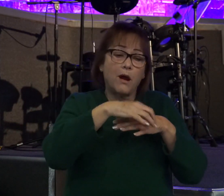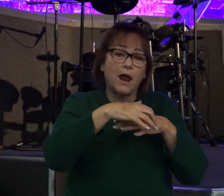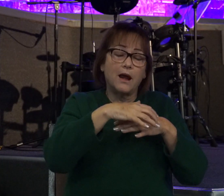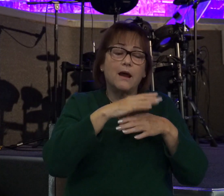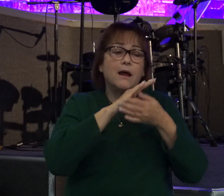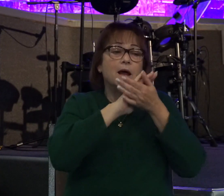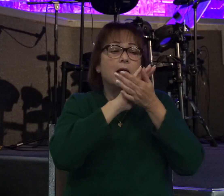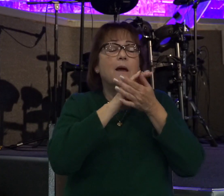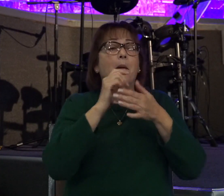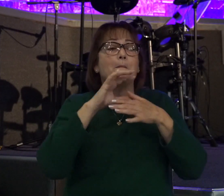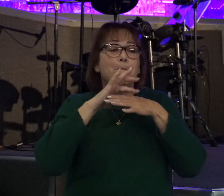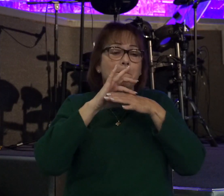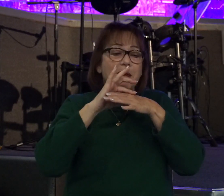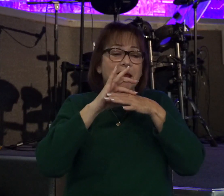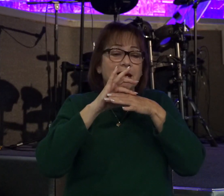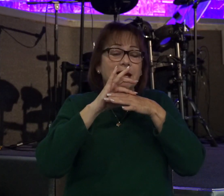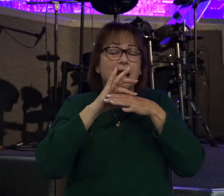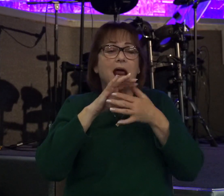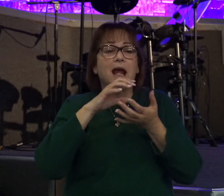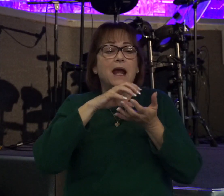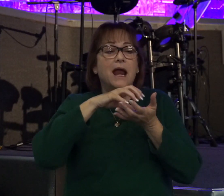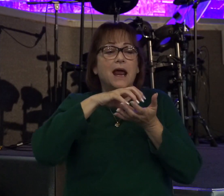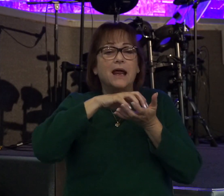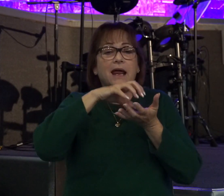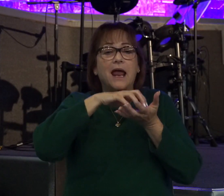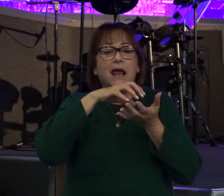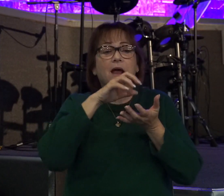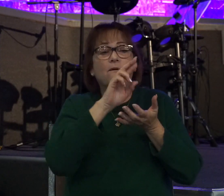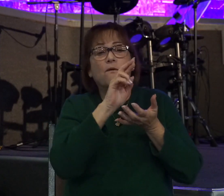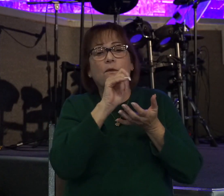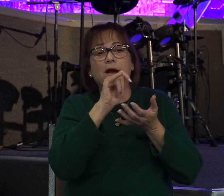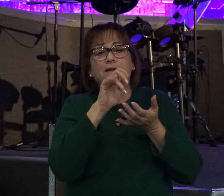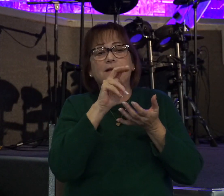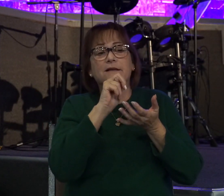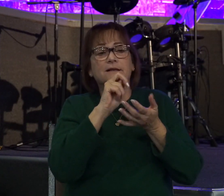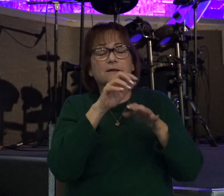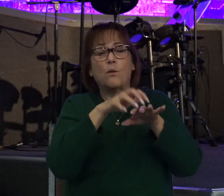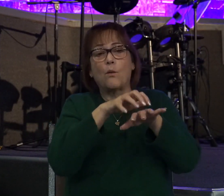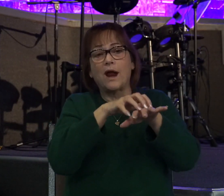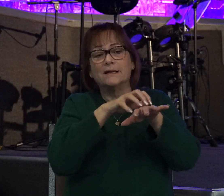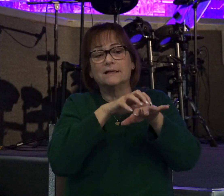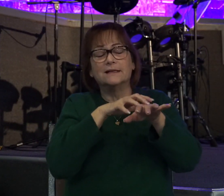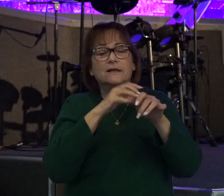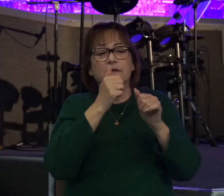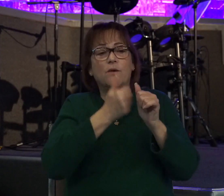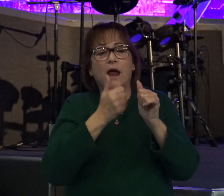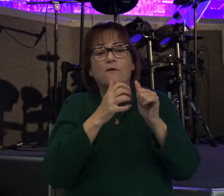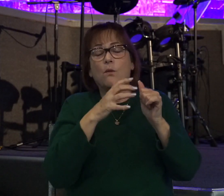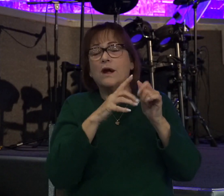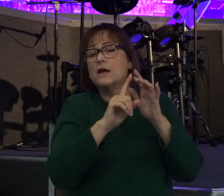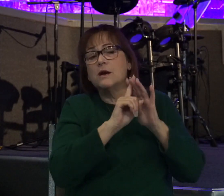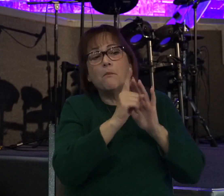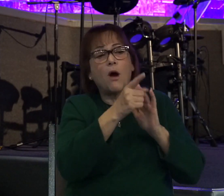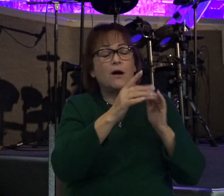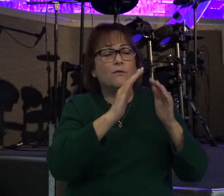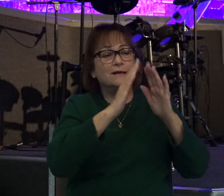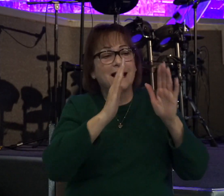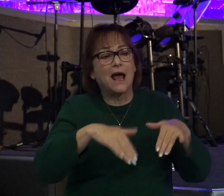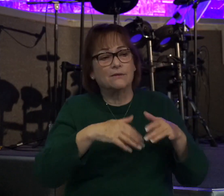of meat, and a cake of raisins. So all the people departed, everyone to his house. Then